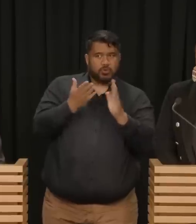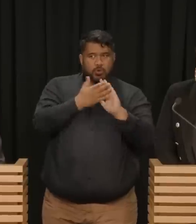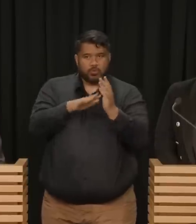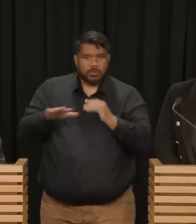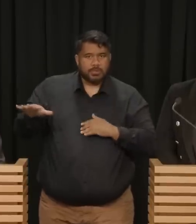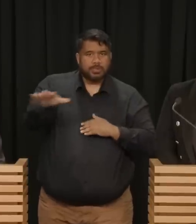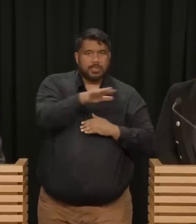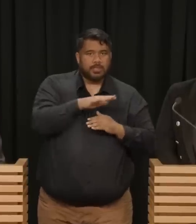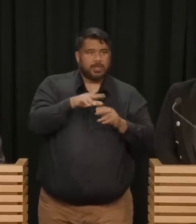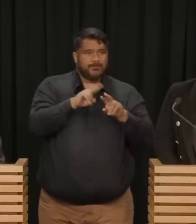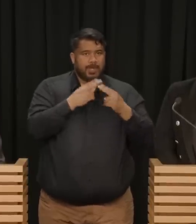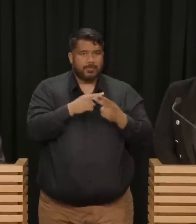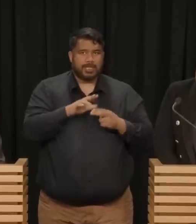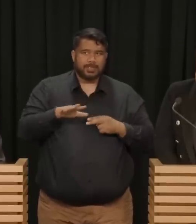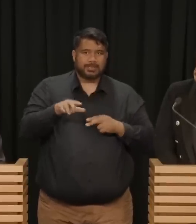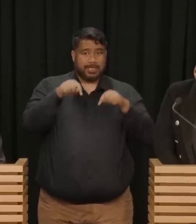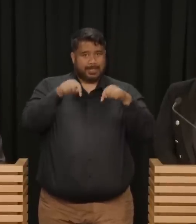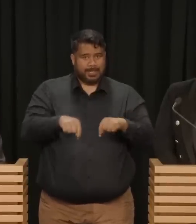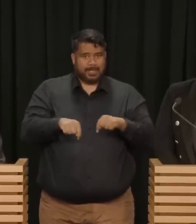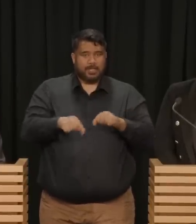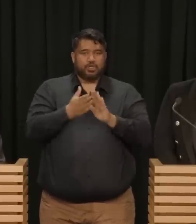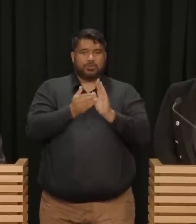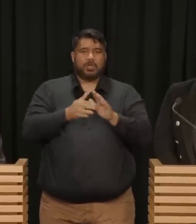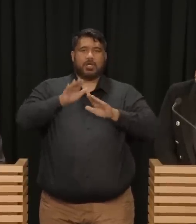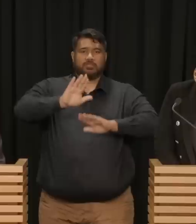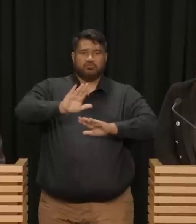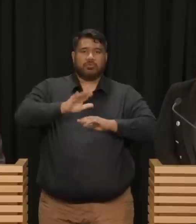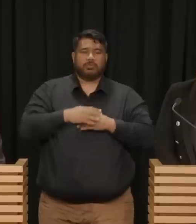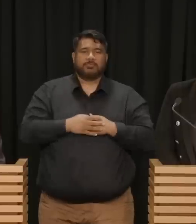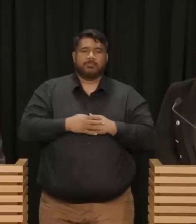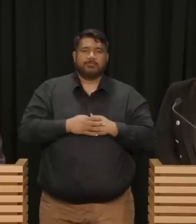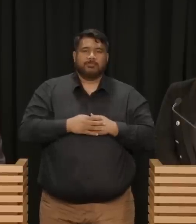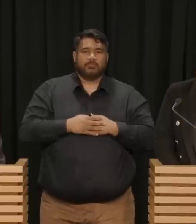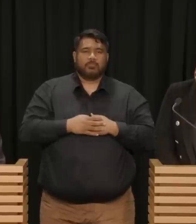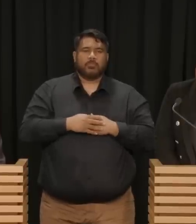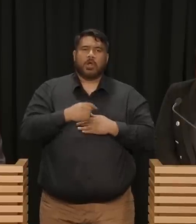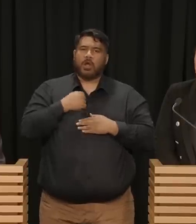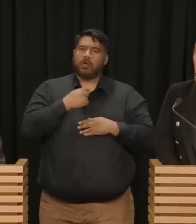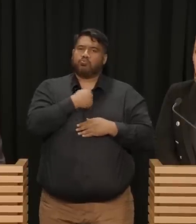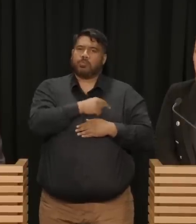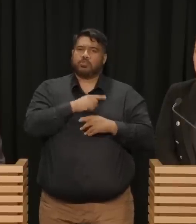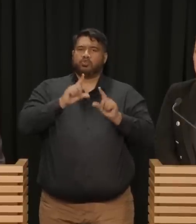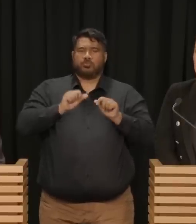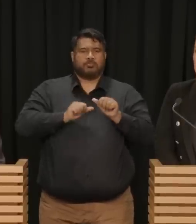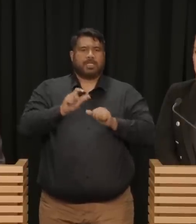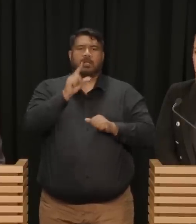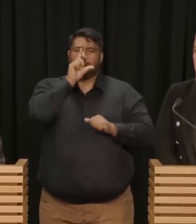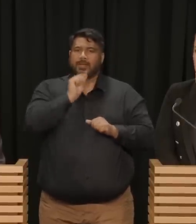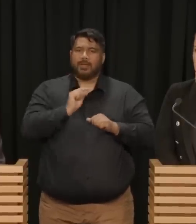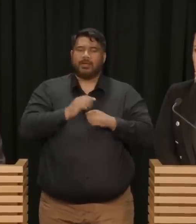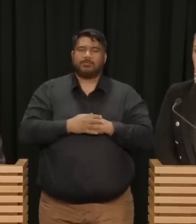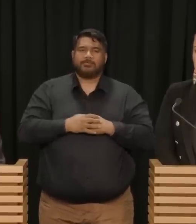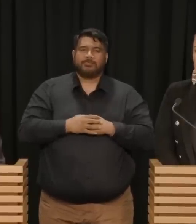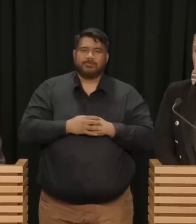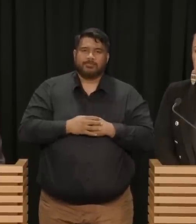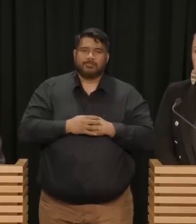Aotearoa, and I will do that to the best of my ability. I want to acknowledge to us, as Chris